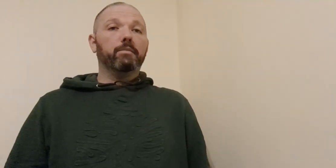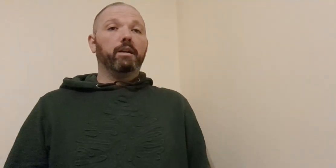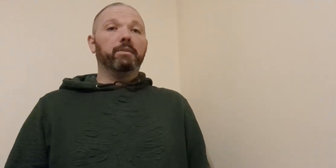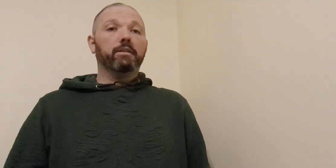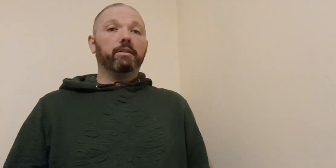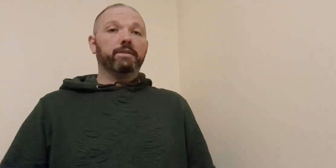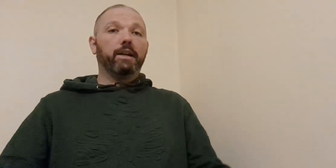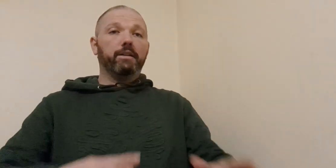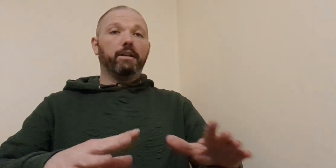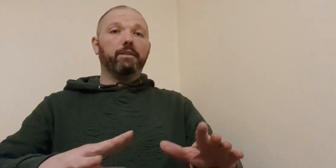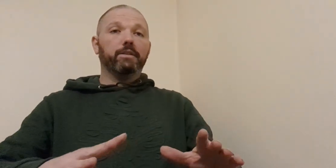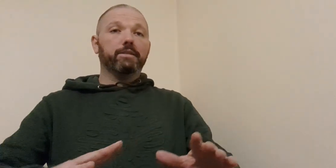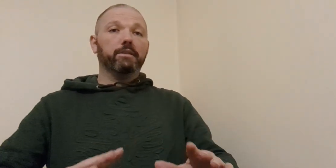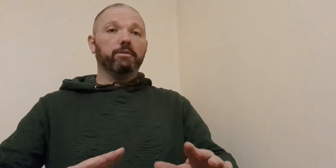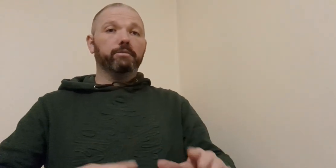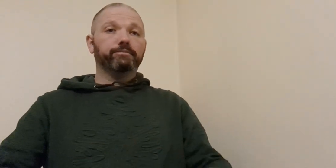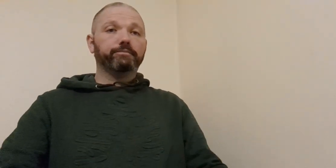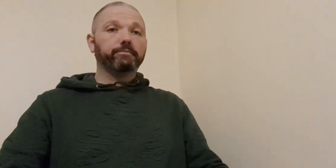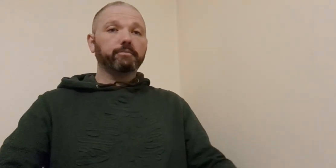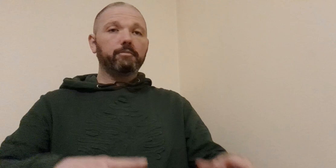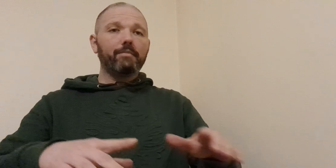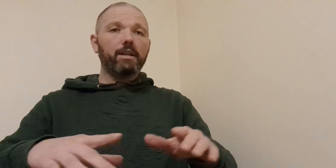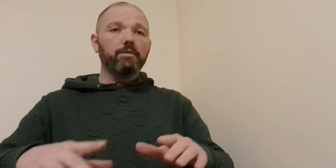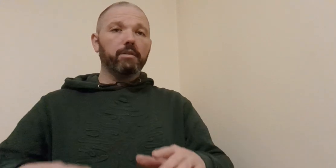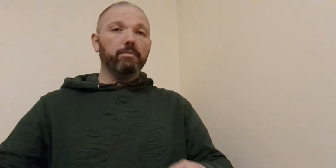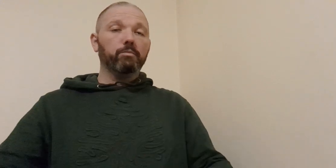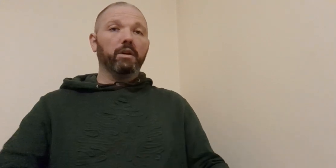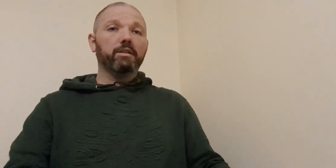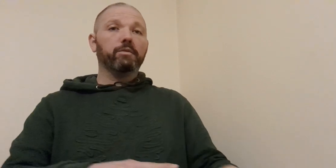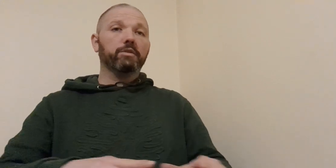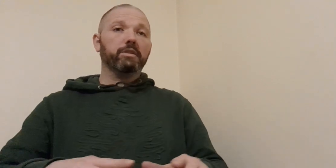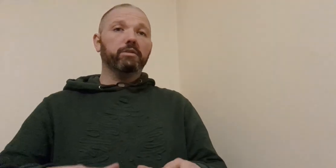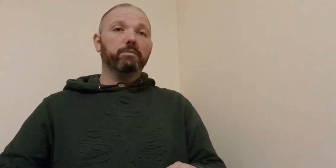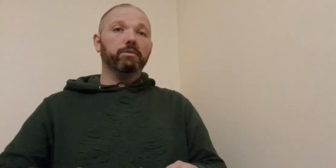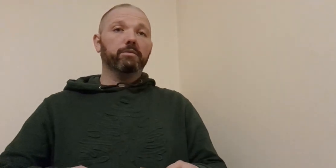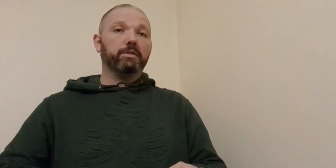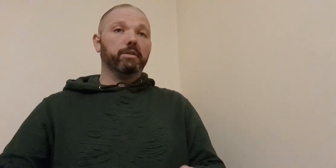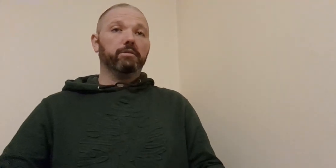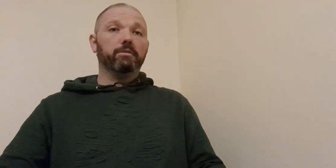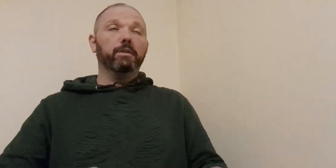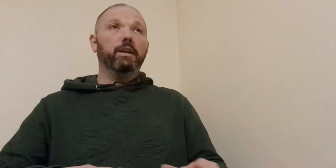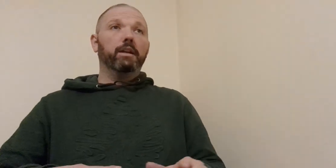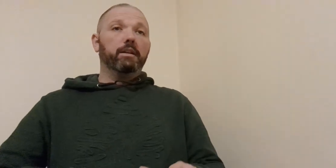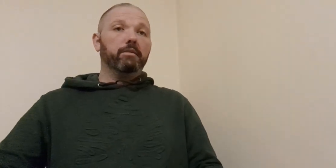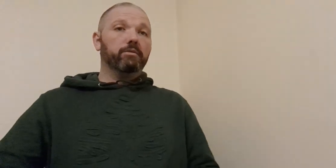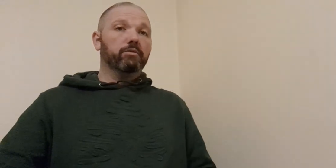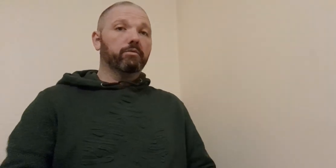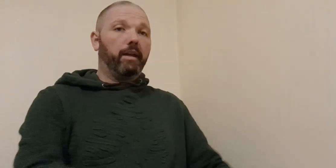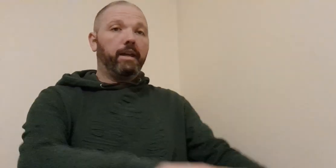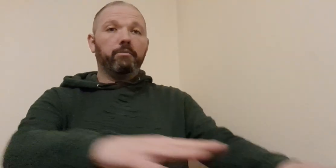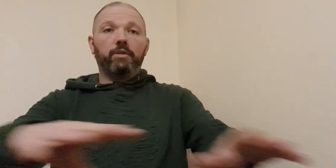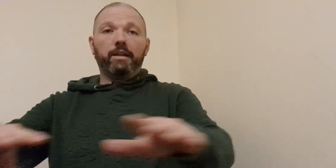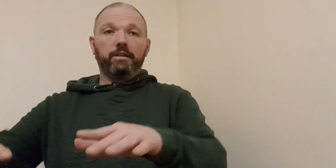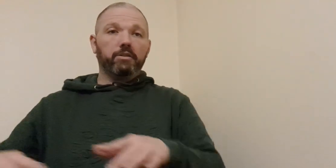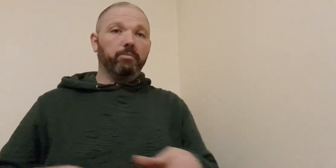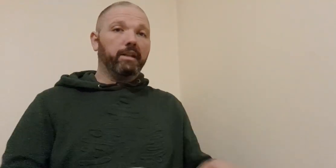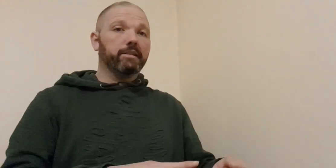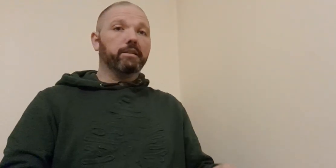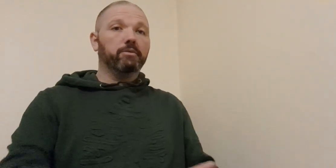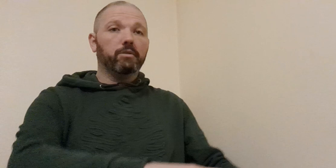I mean starting off let's go the one of the first like a manoeuvres like a dragon like a play is like in